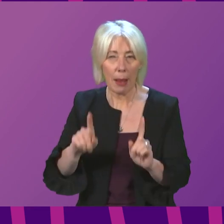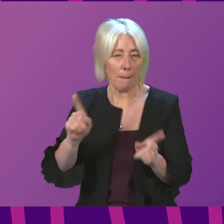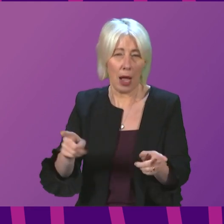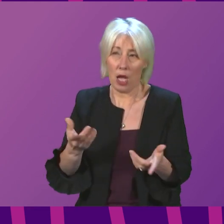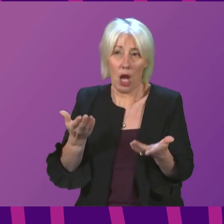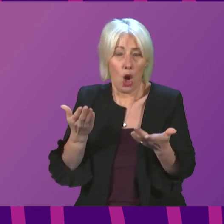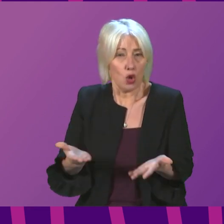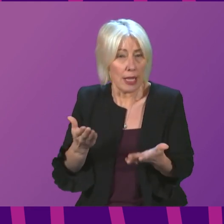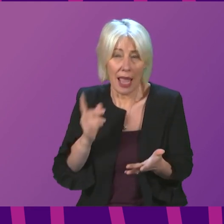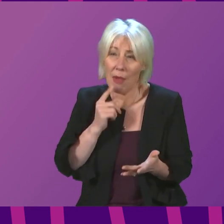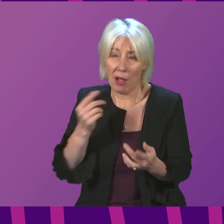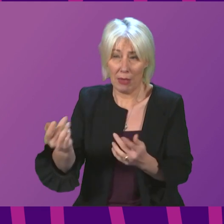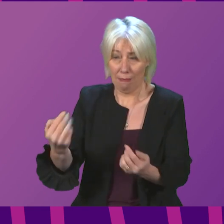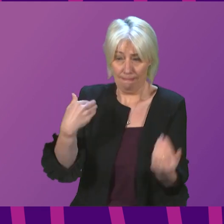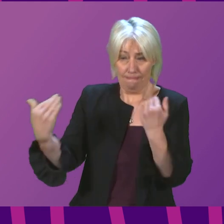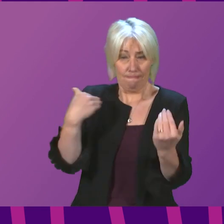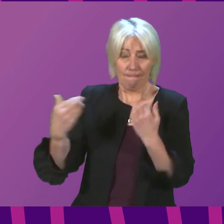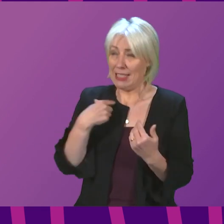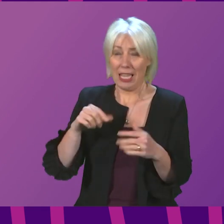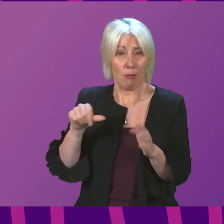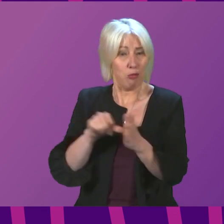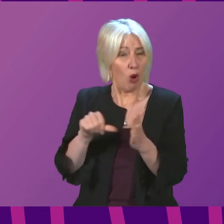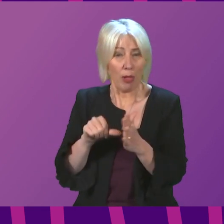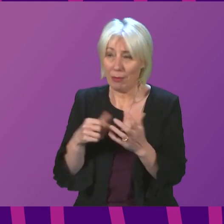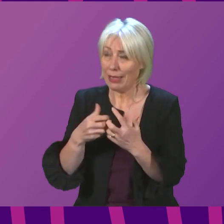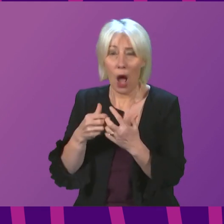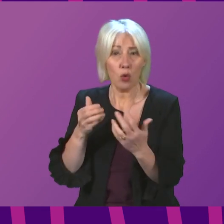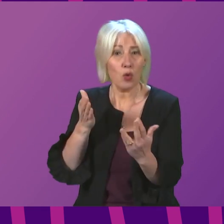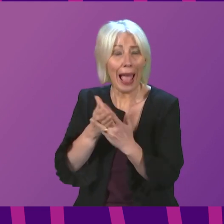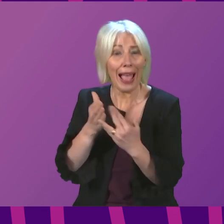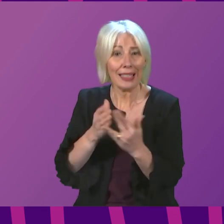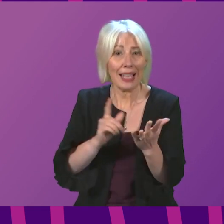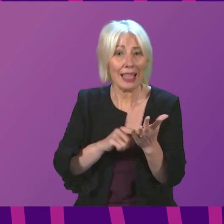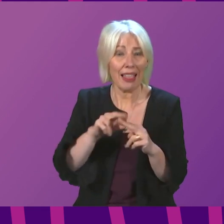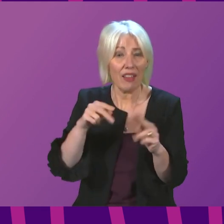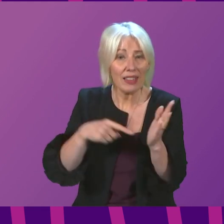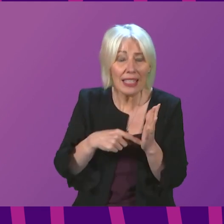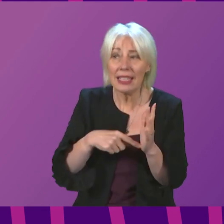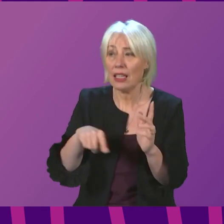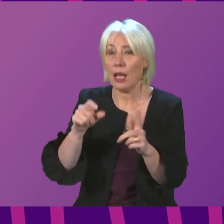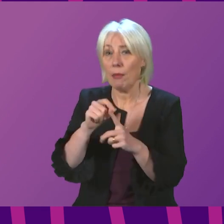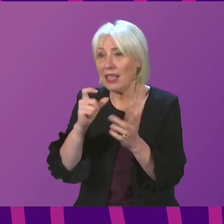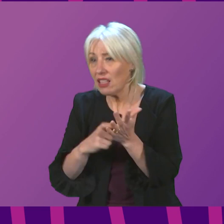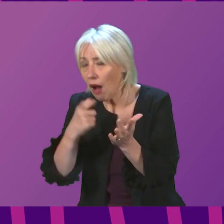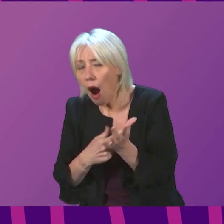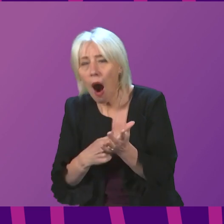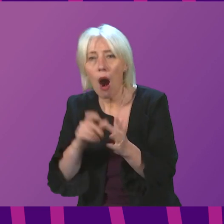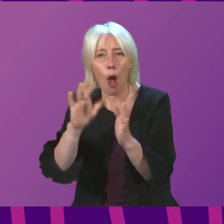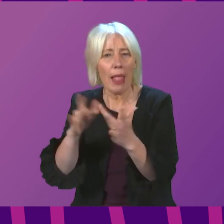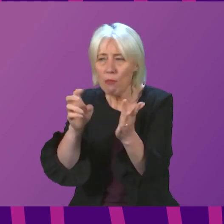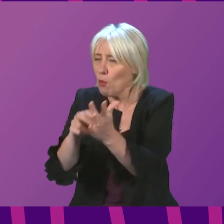tests and also struggling to access lateral flow test devices too. There issues around delivery online